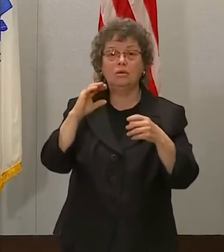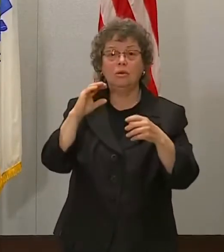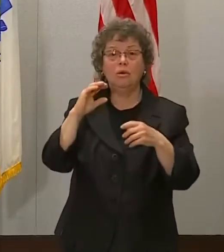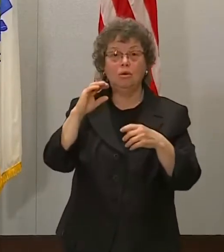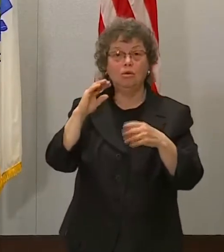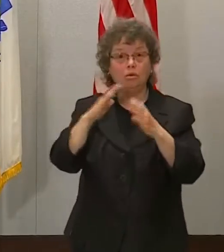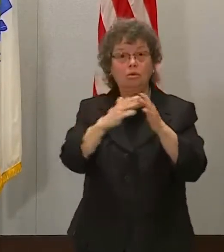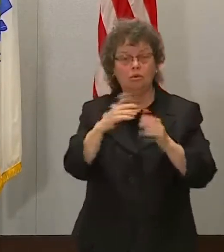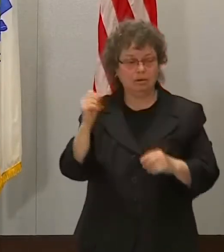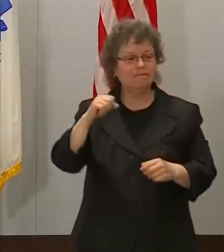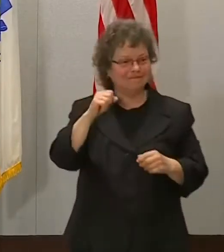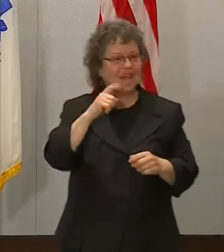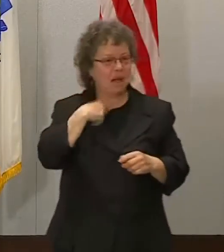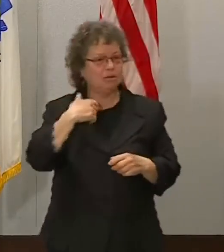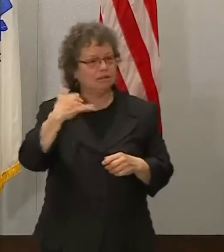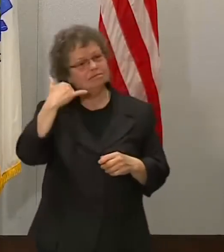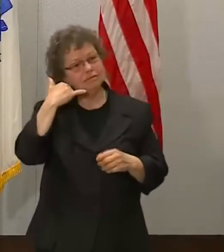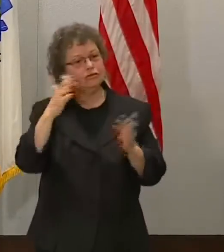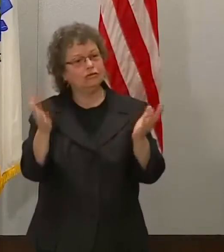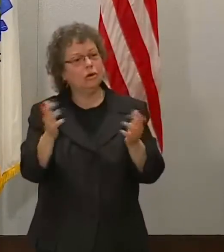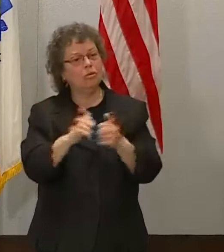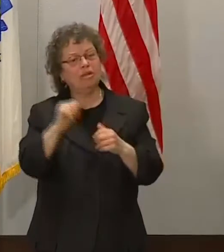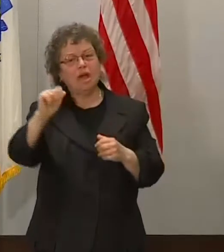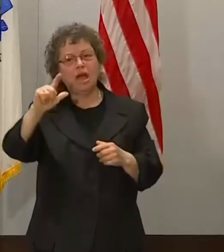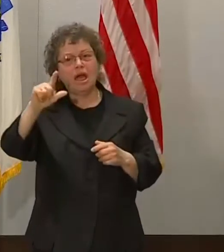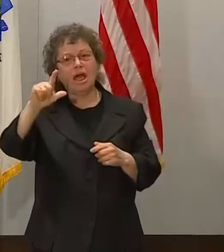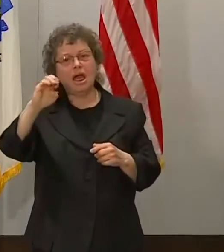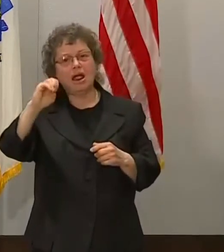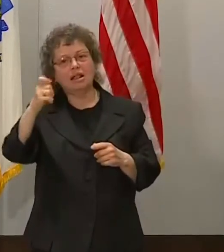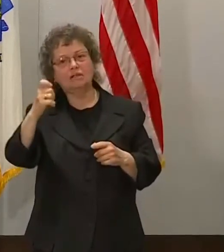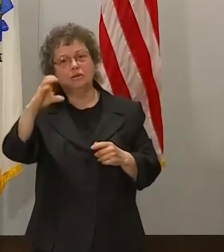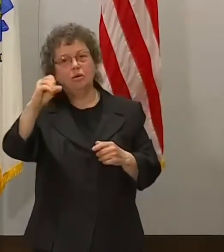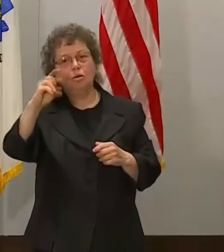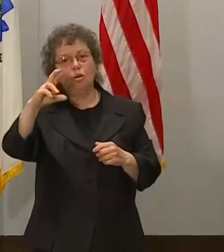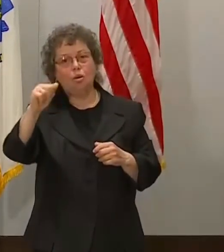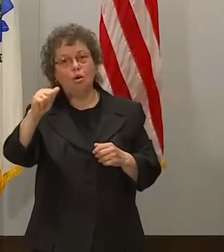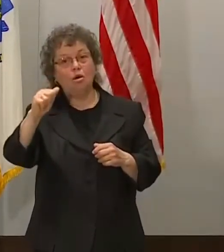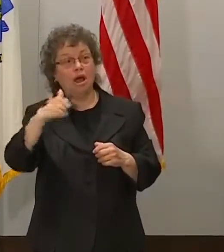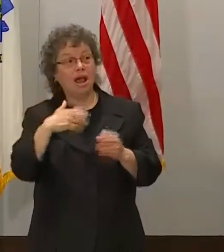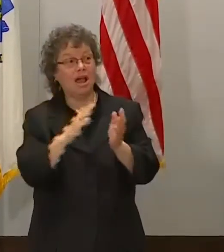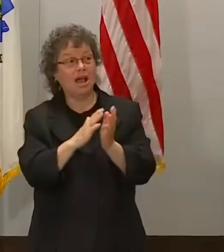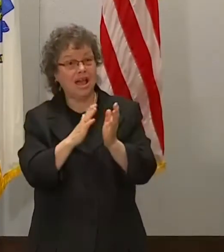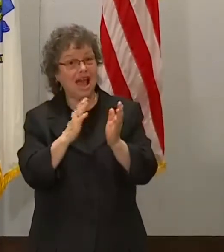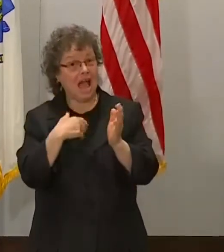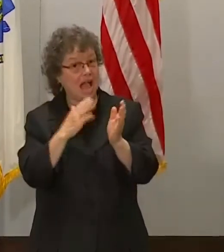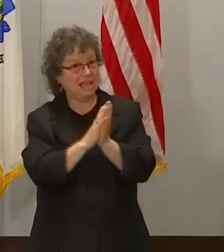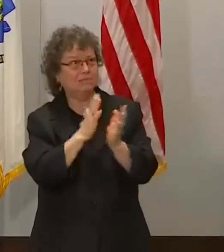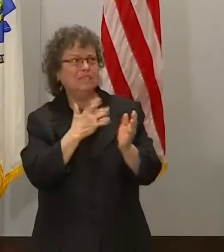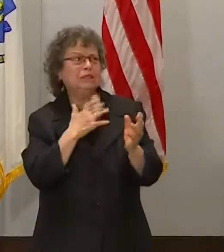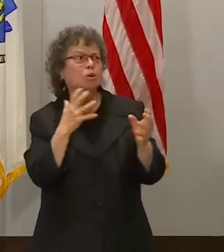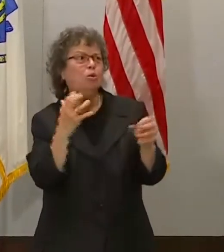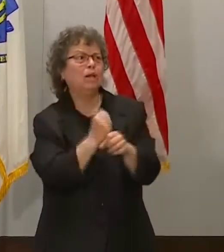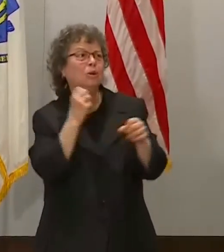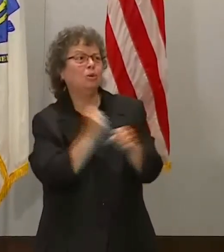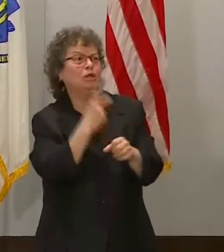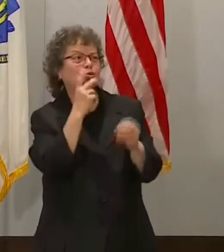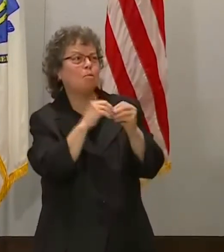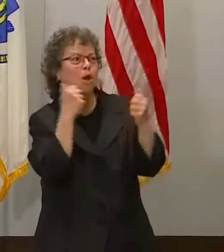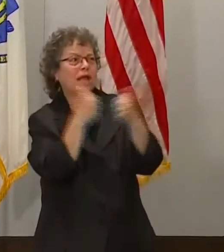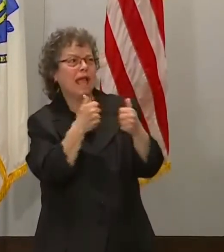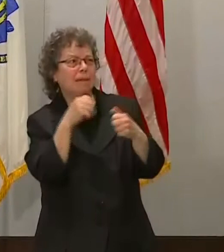Cora actually on the way over here, and in addition to asking him to please win two more today in Minneapolis,